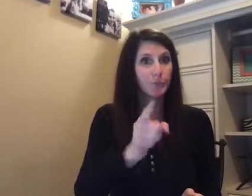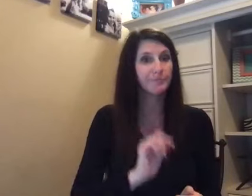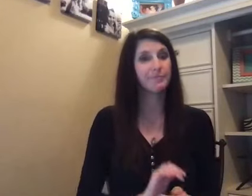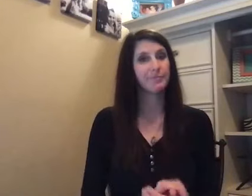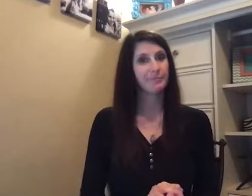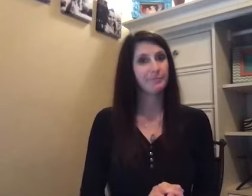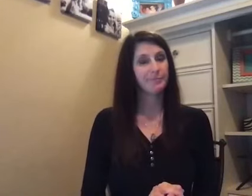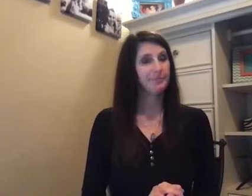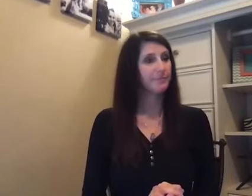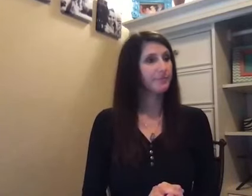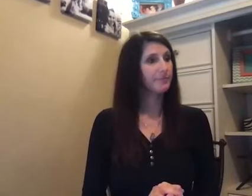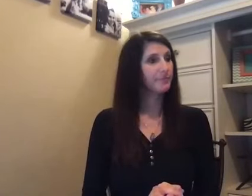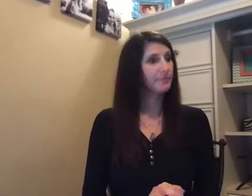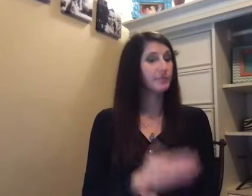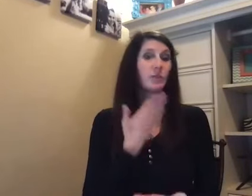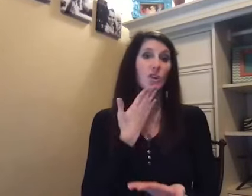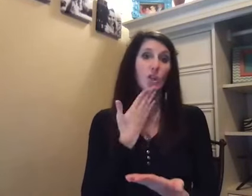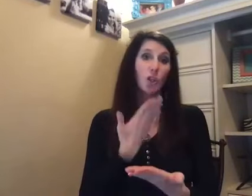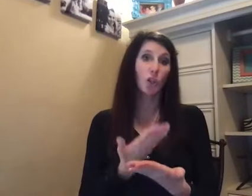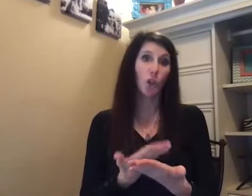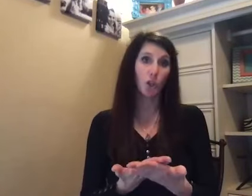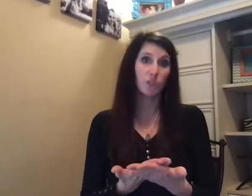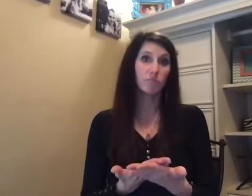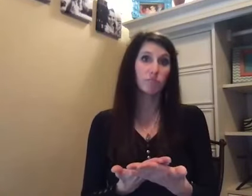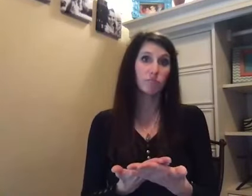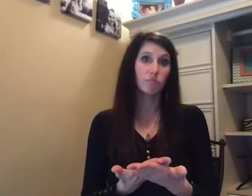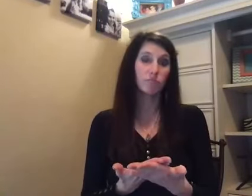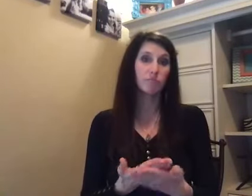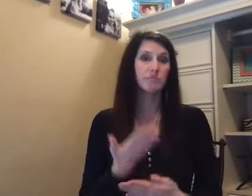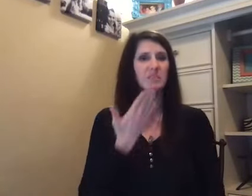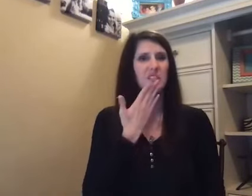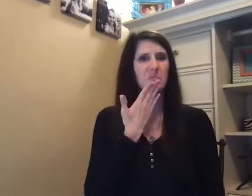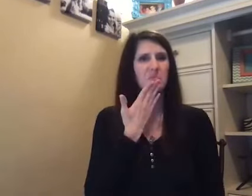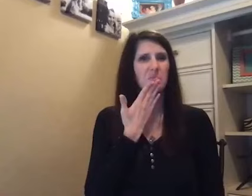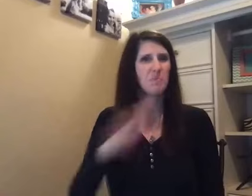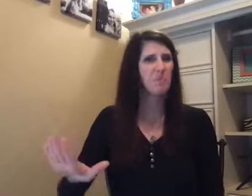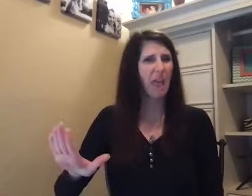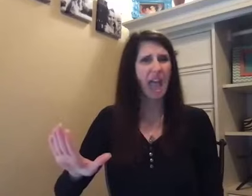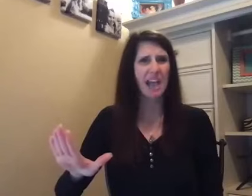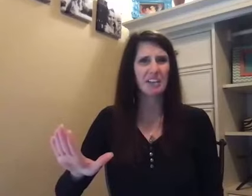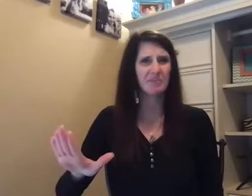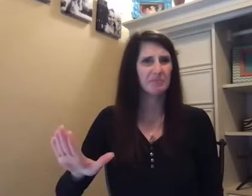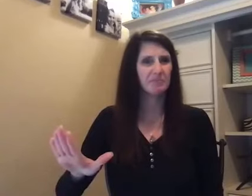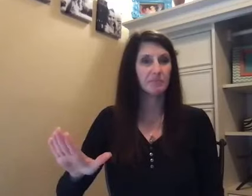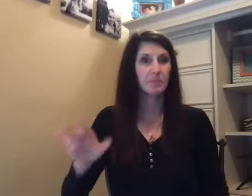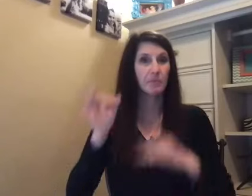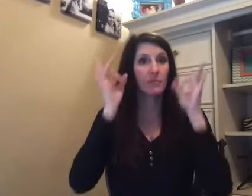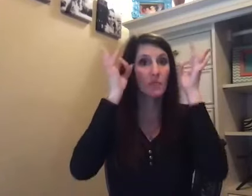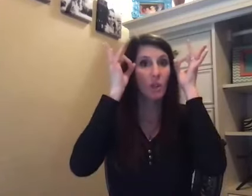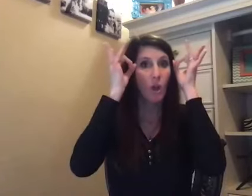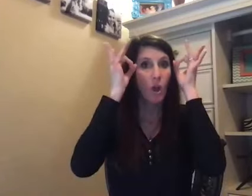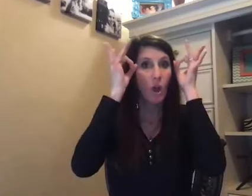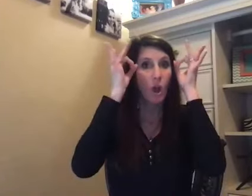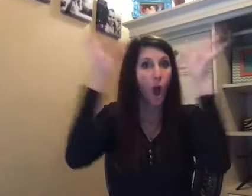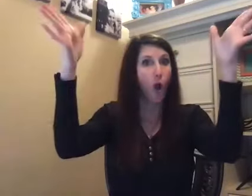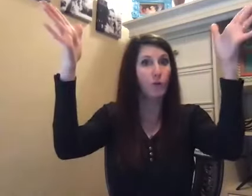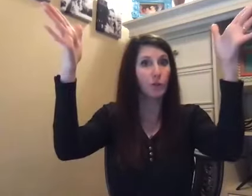good, bad, awful,